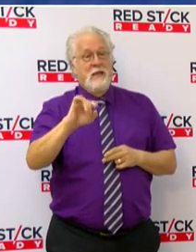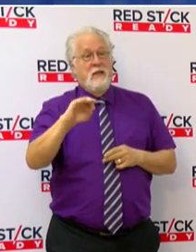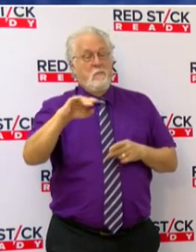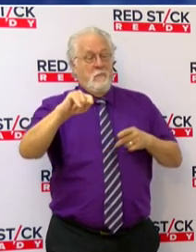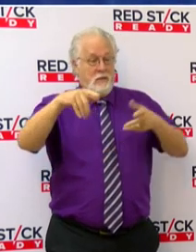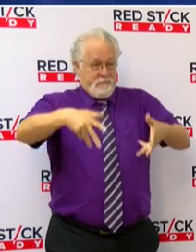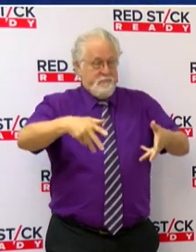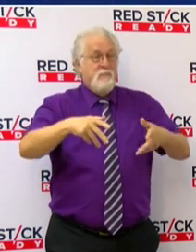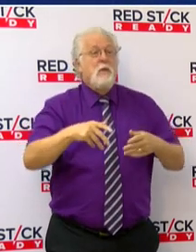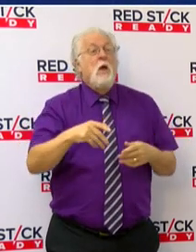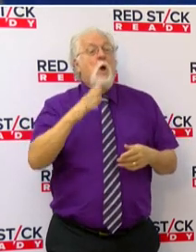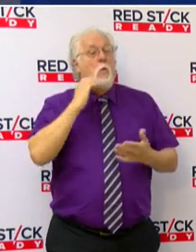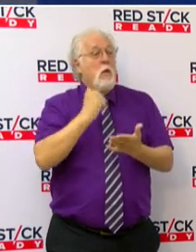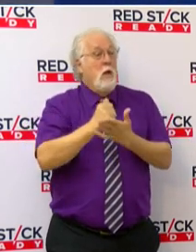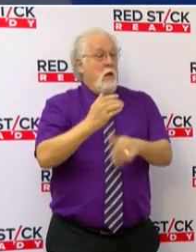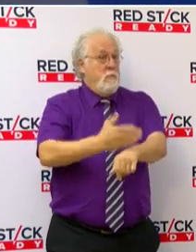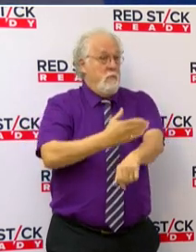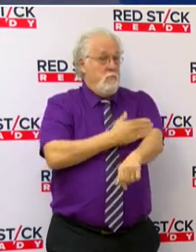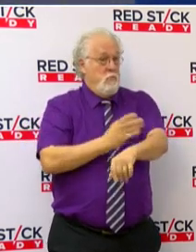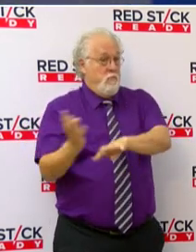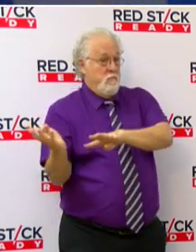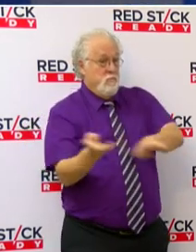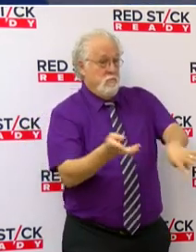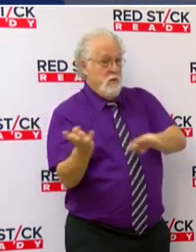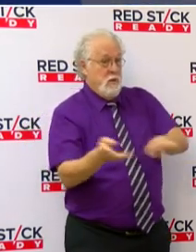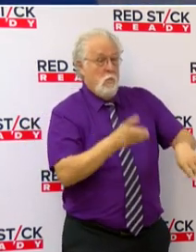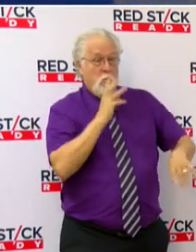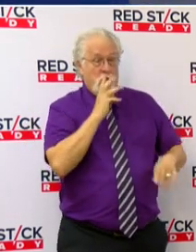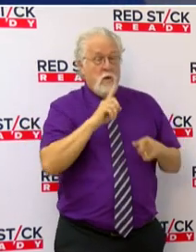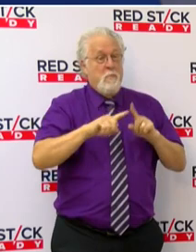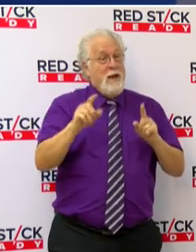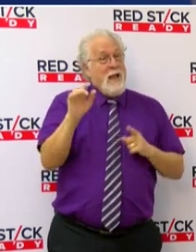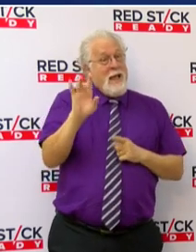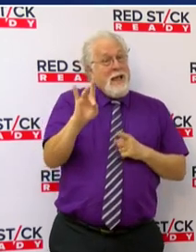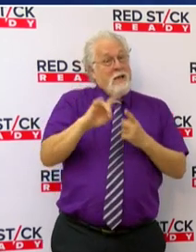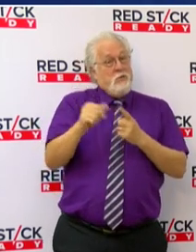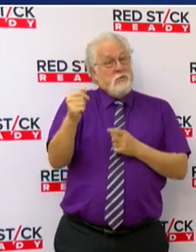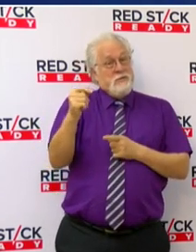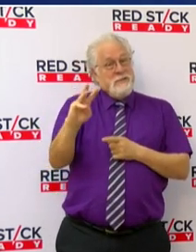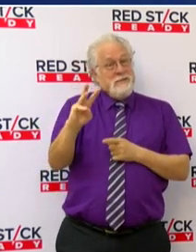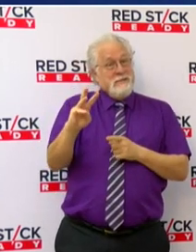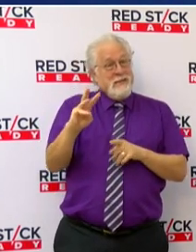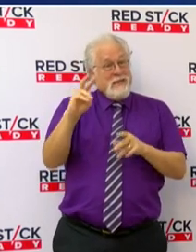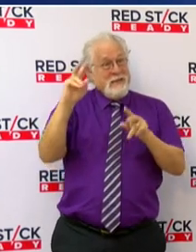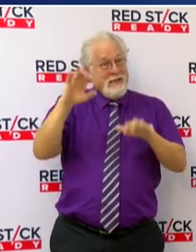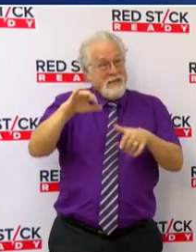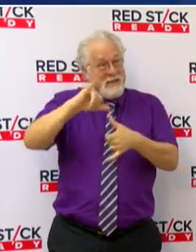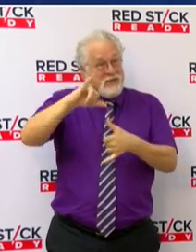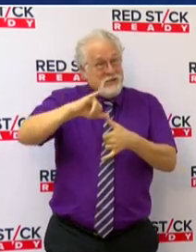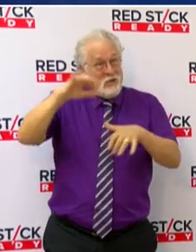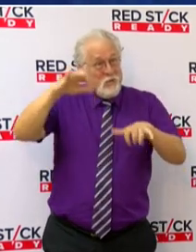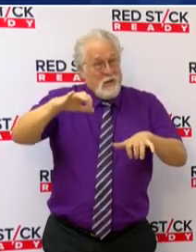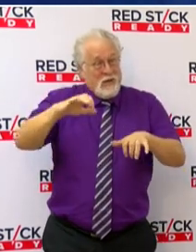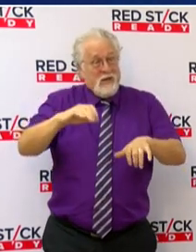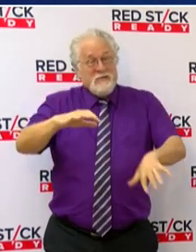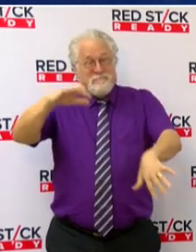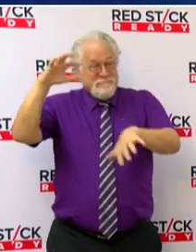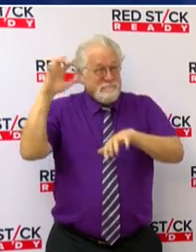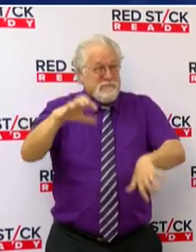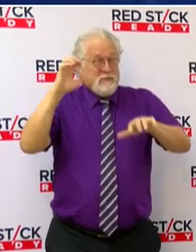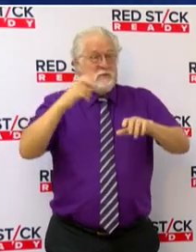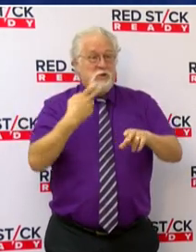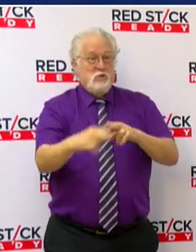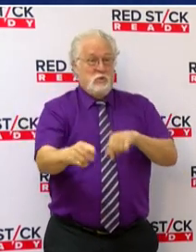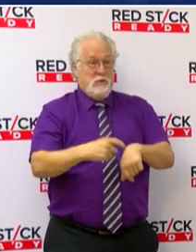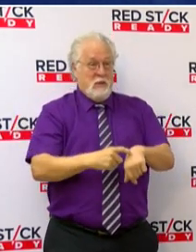But it is important to keep in mind that 8 to 16 inches of rain is forecasted over a short period of time.